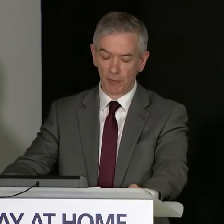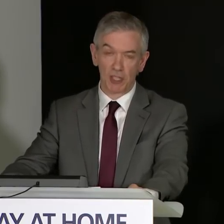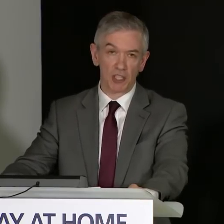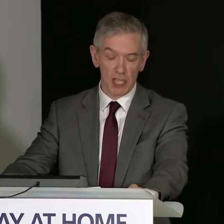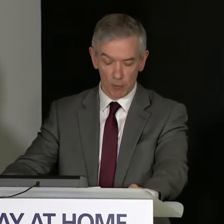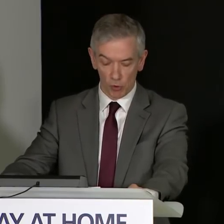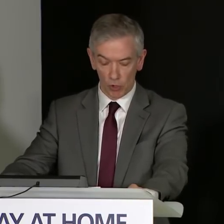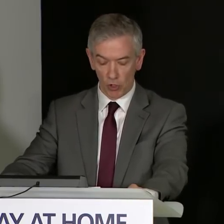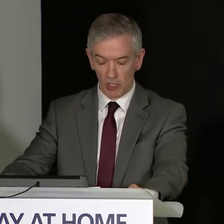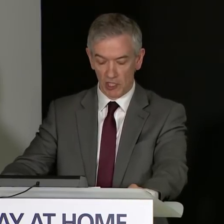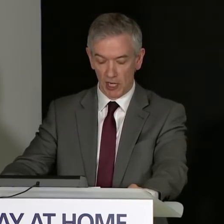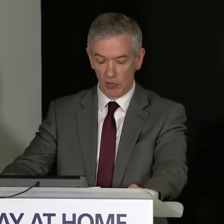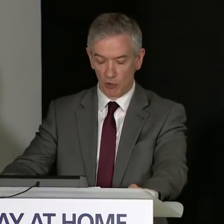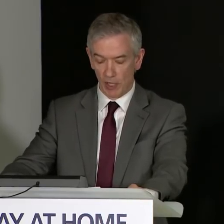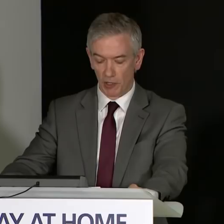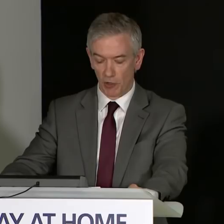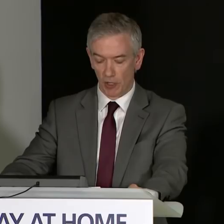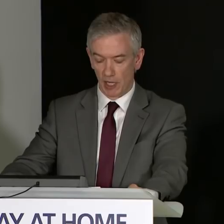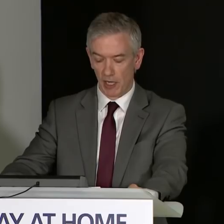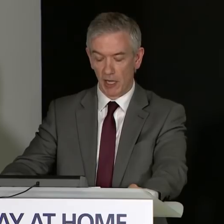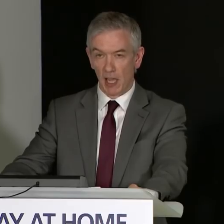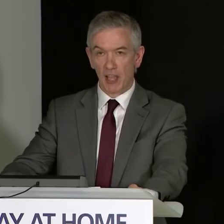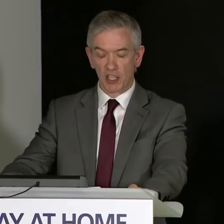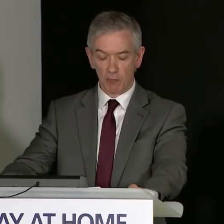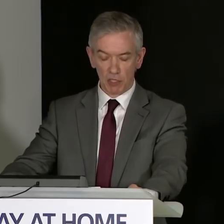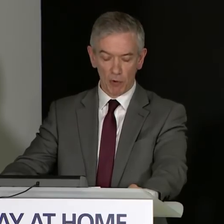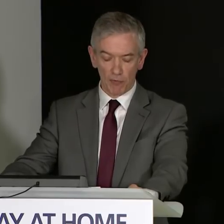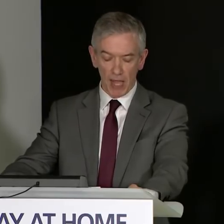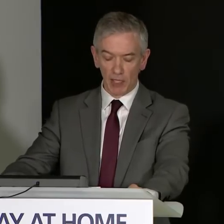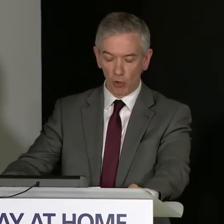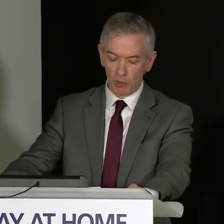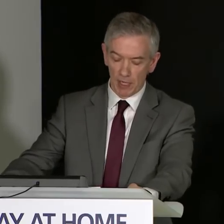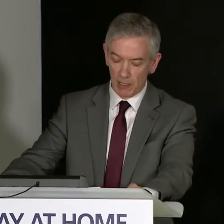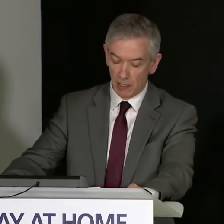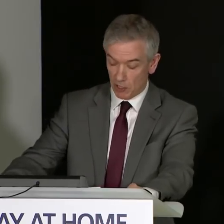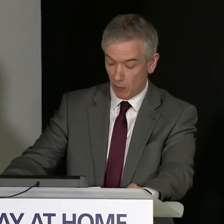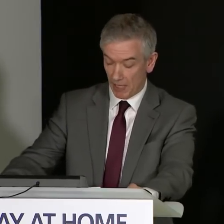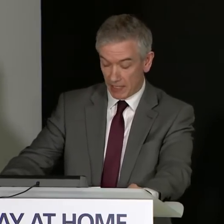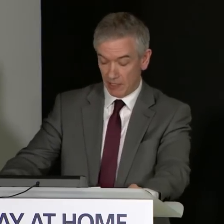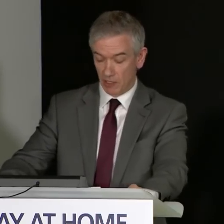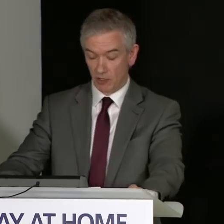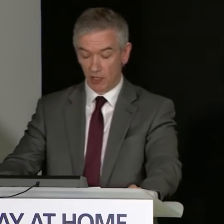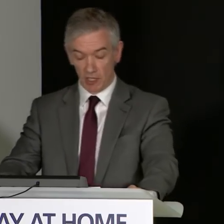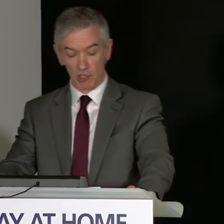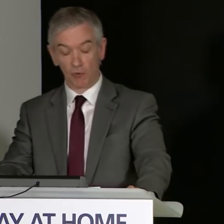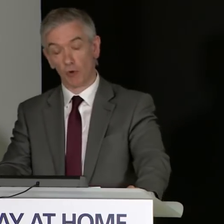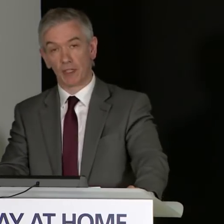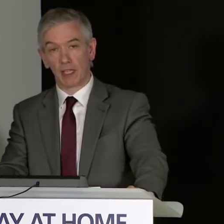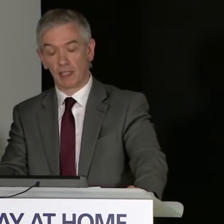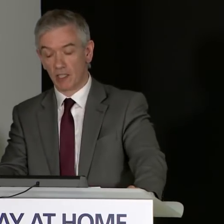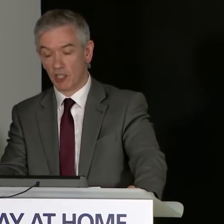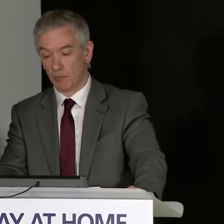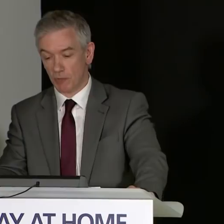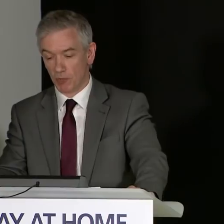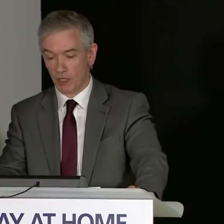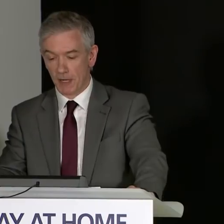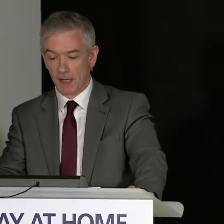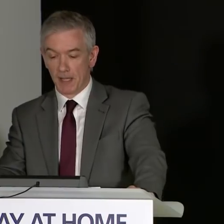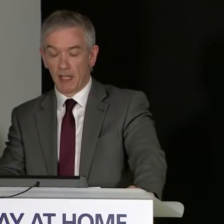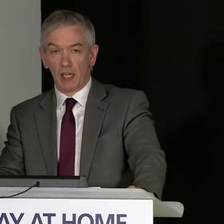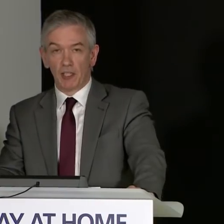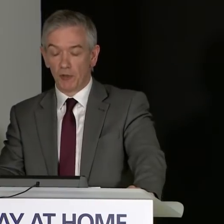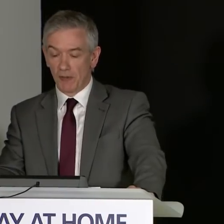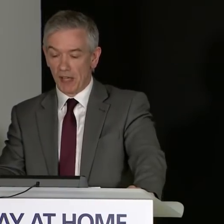myself and my CMO colleagues elsewhere in the UK, the symptom of anosmia has now been added to the list of COVID-19 symptoms.